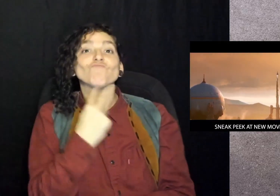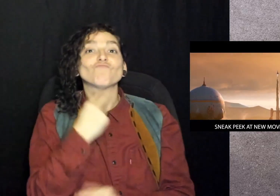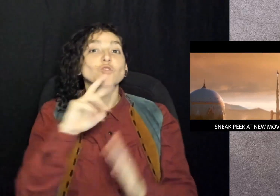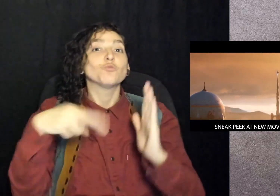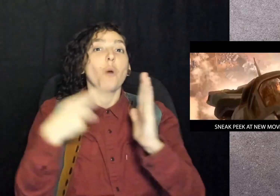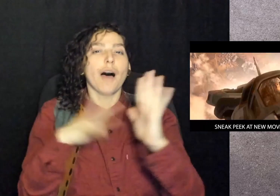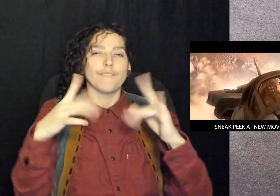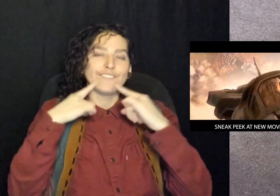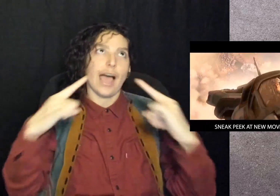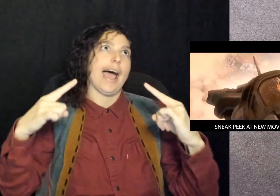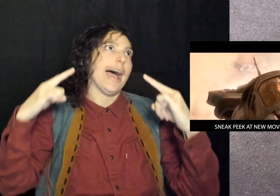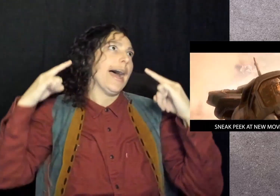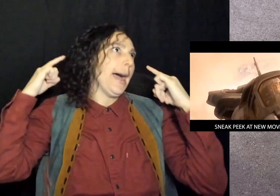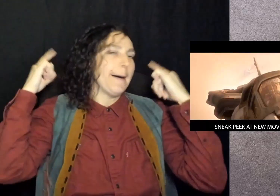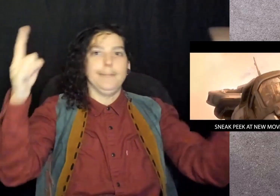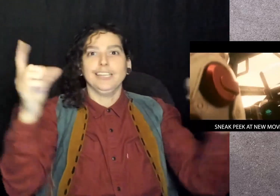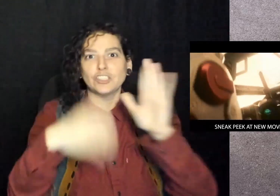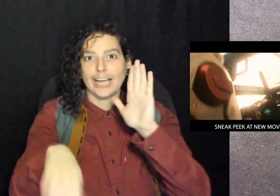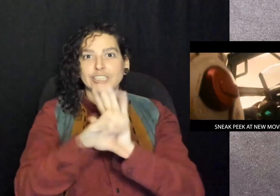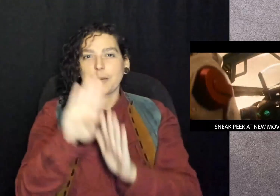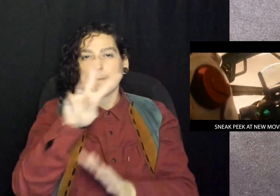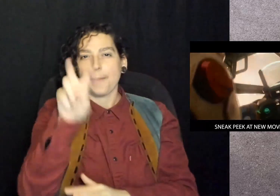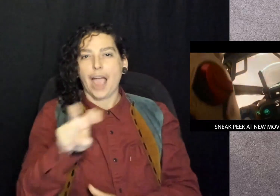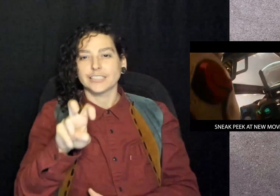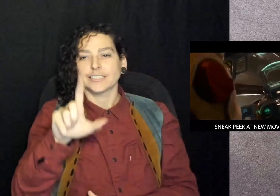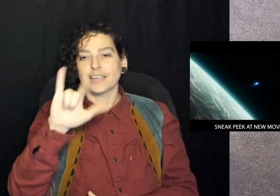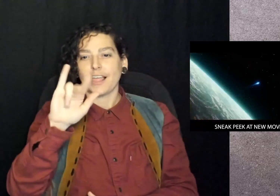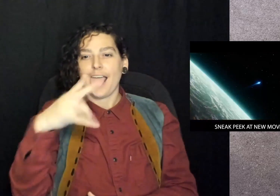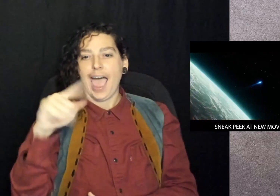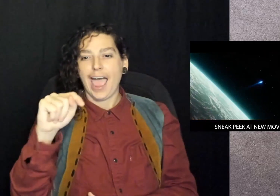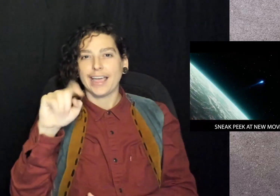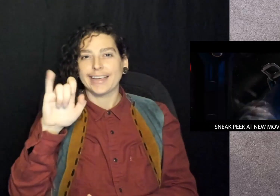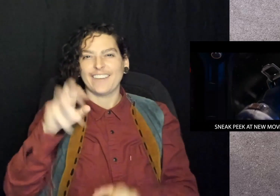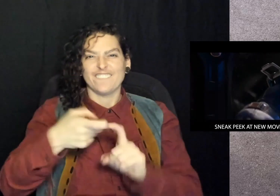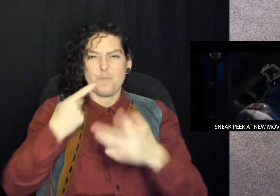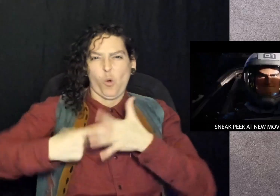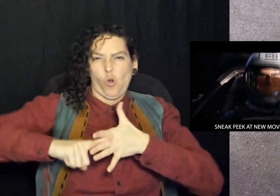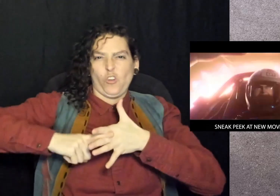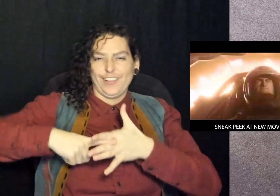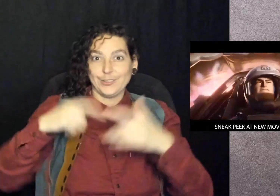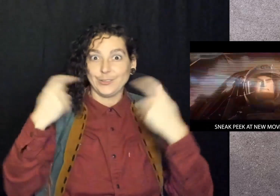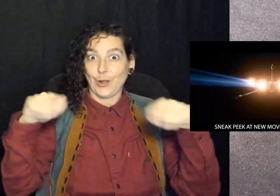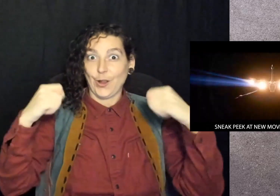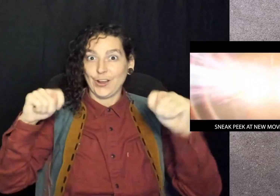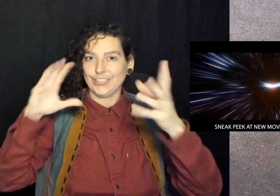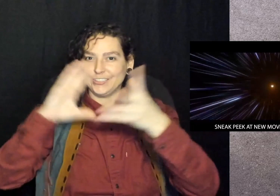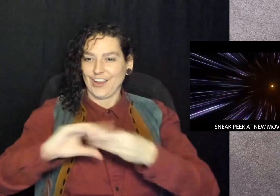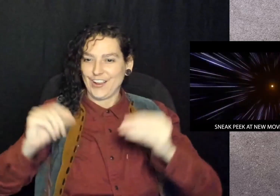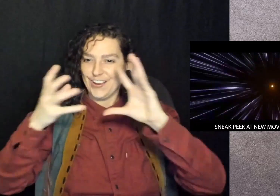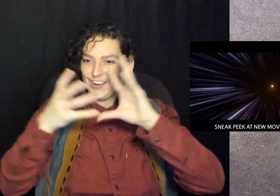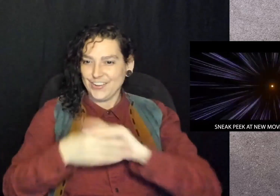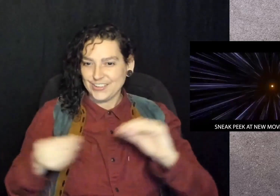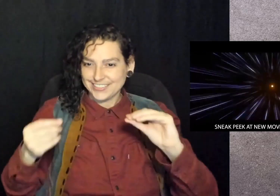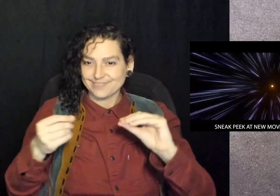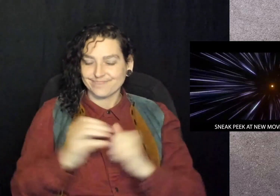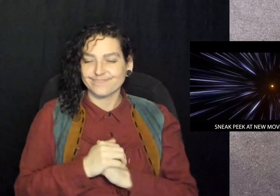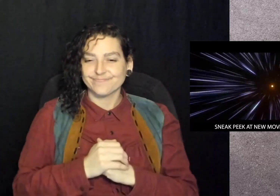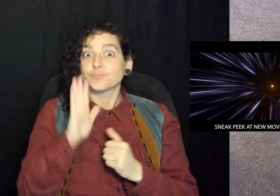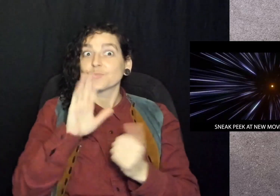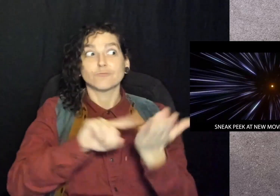actor Chris Evans takes on the voice role of Buzz Lightyear in an original story for the